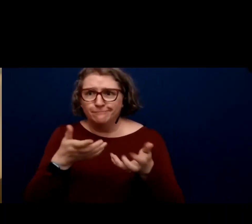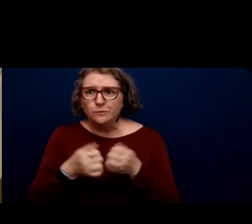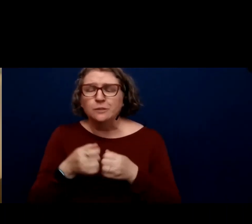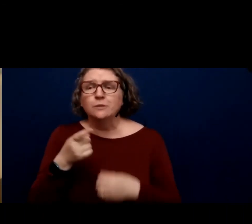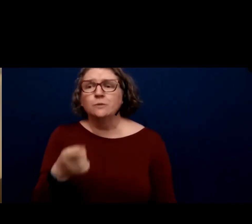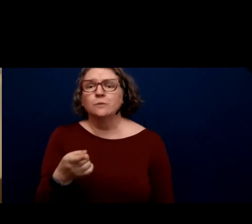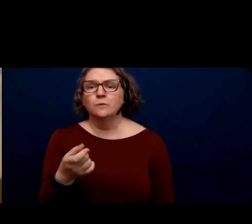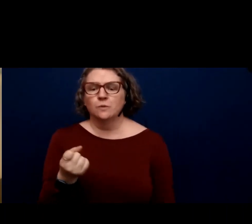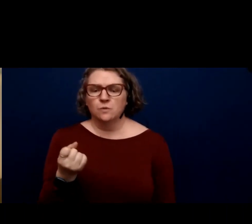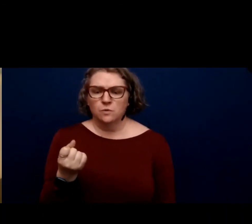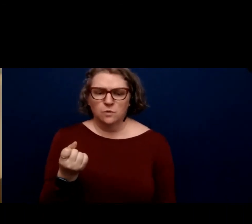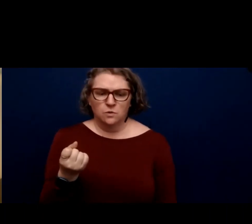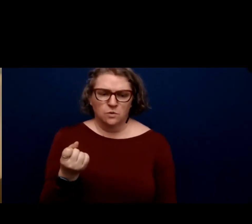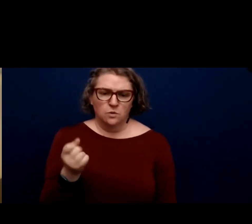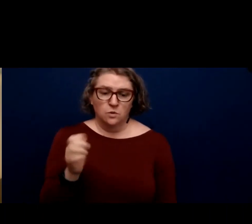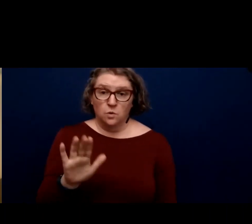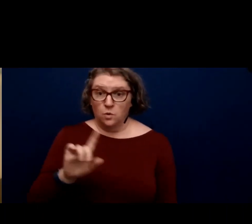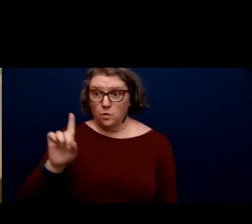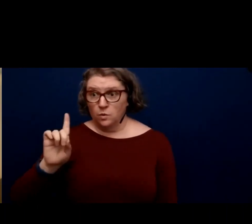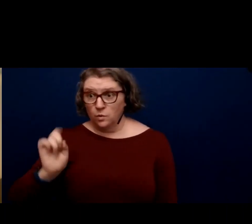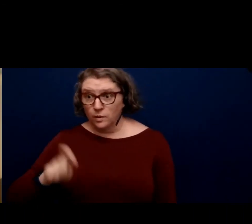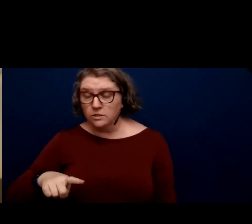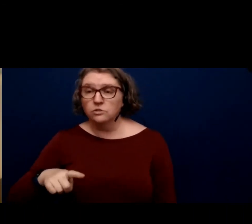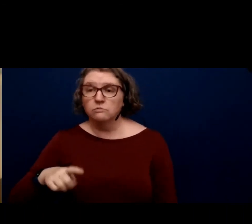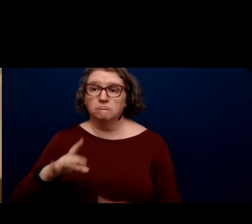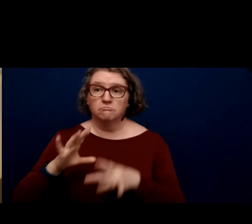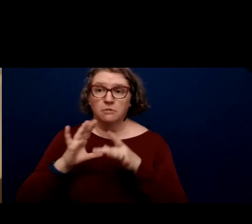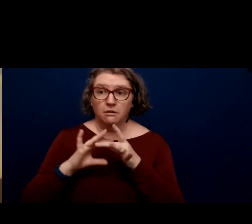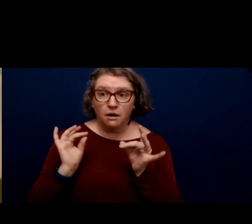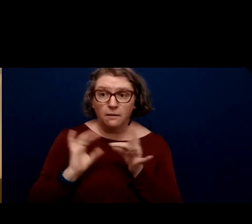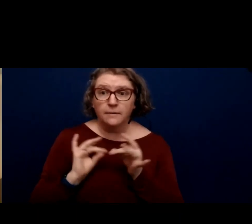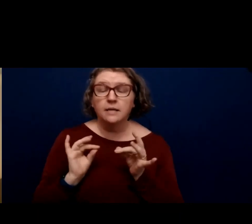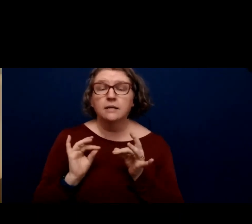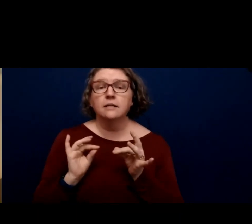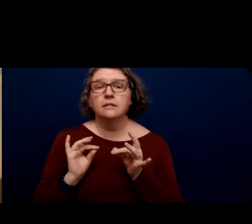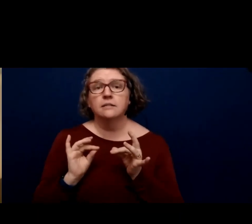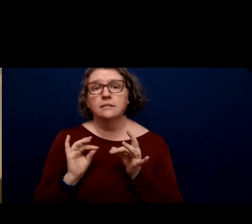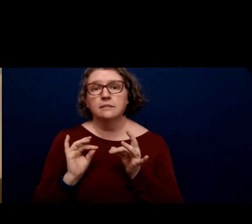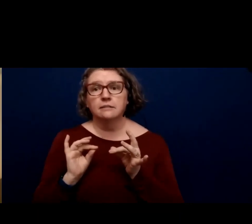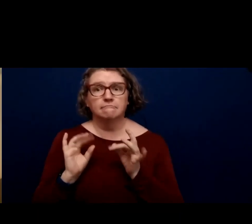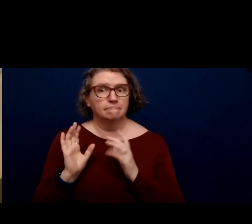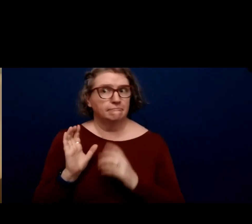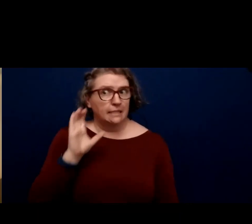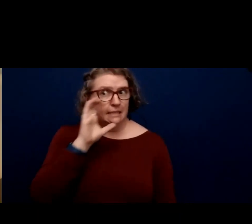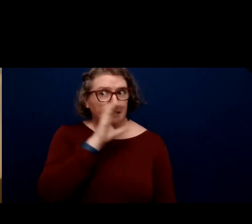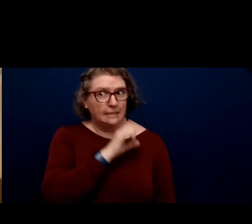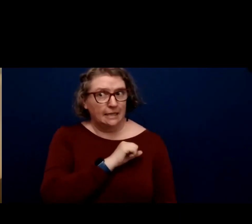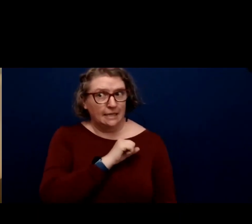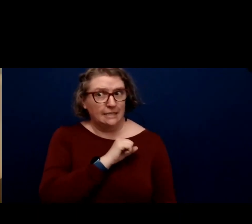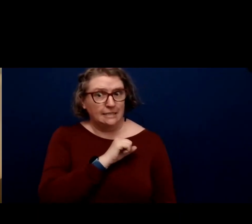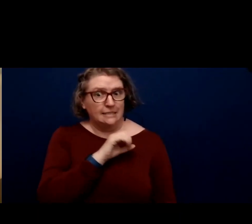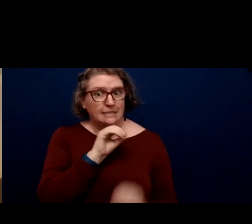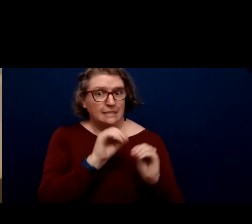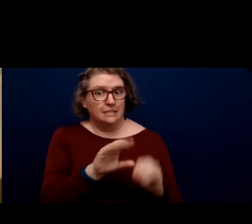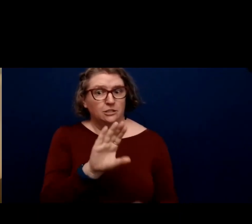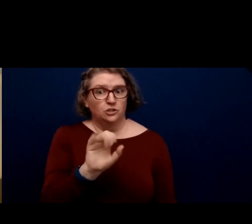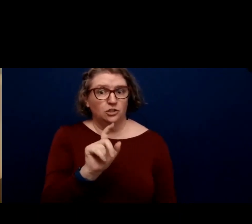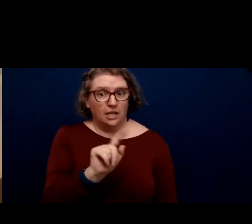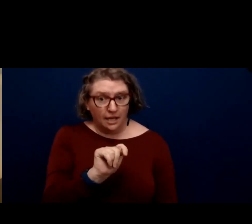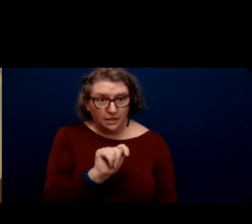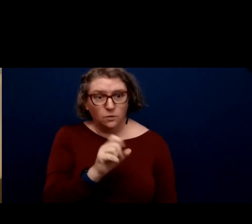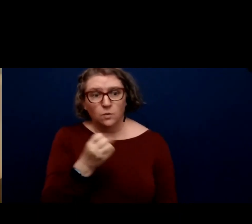question or comment in, I suppose at this point, either chat or Q&A, we'll